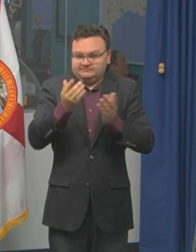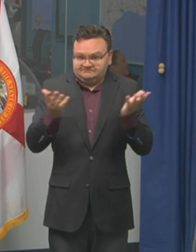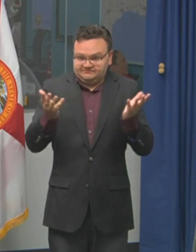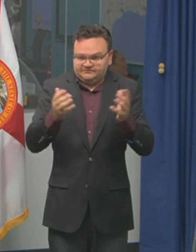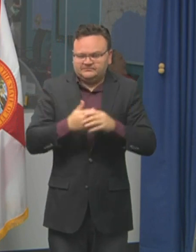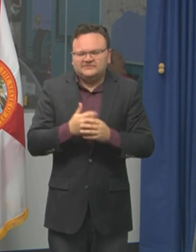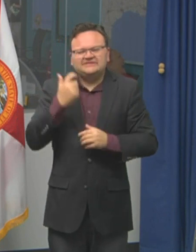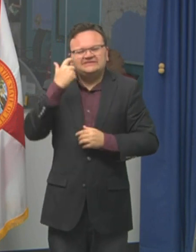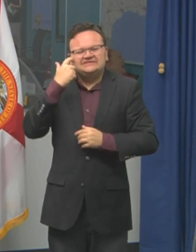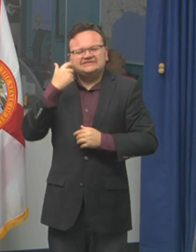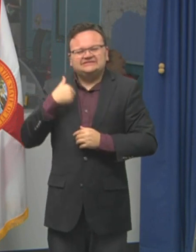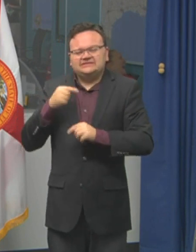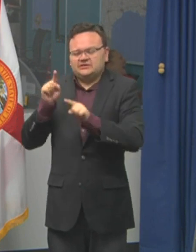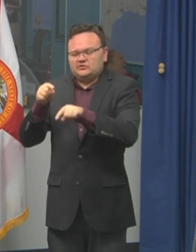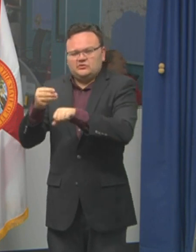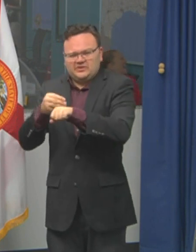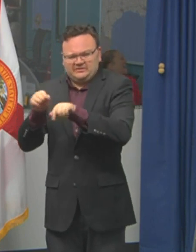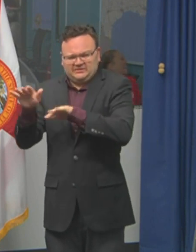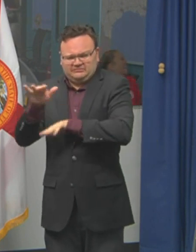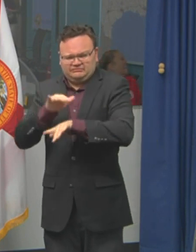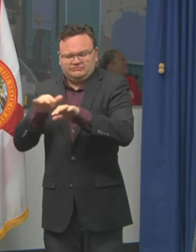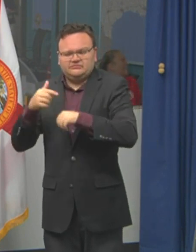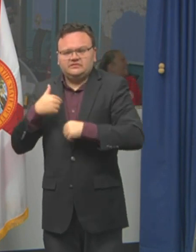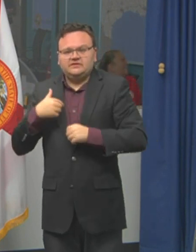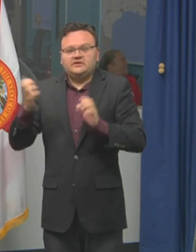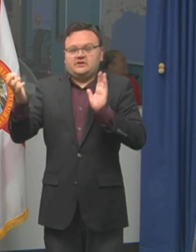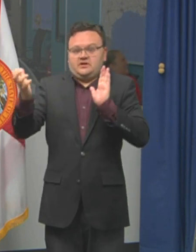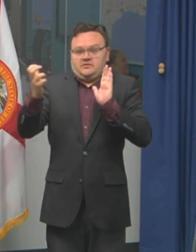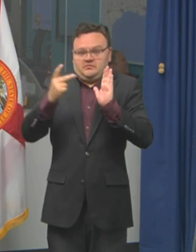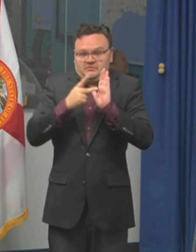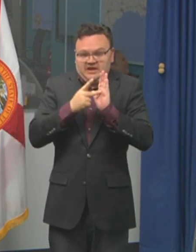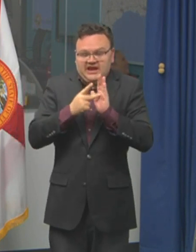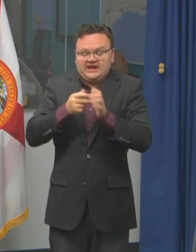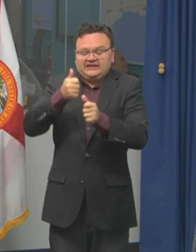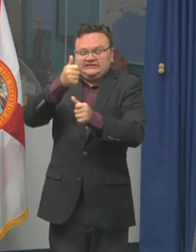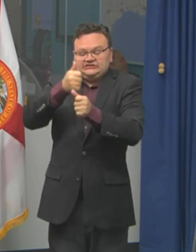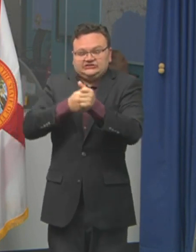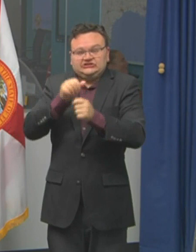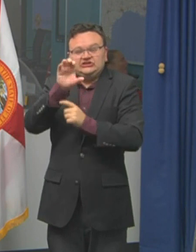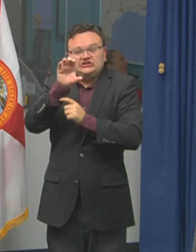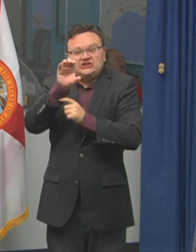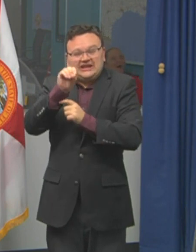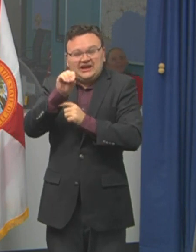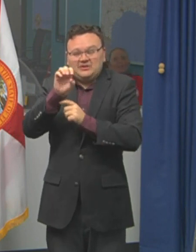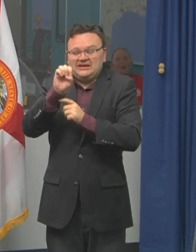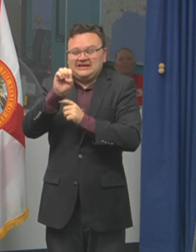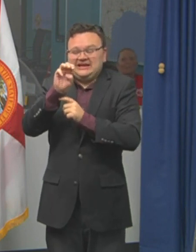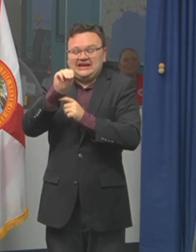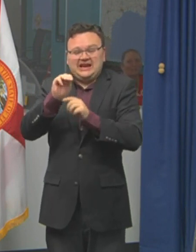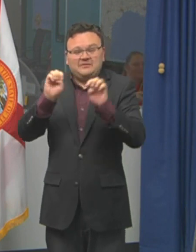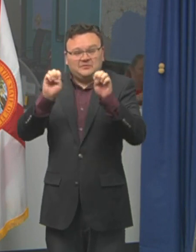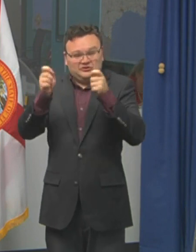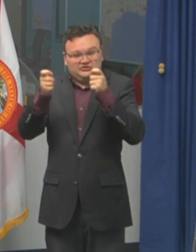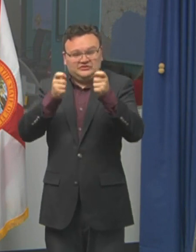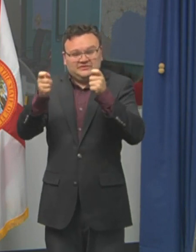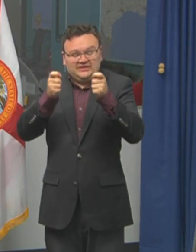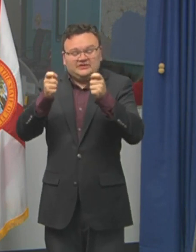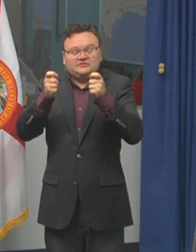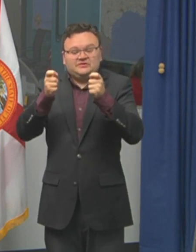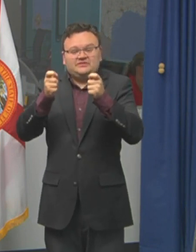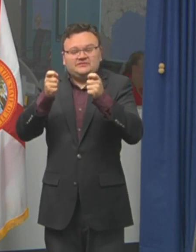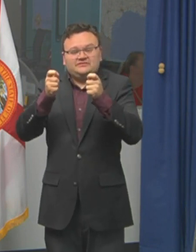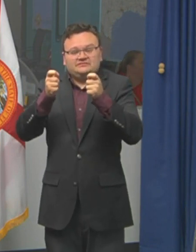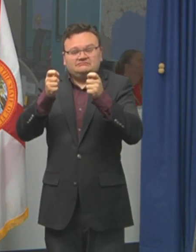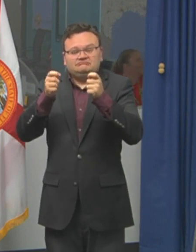Surfside, I had personal phone calls with each and every county EM director that are that are underneath a watch or warning